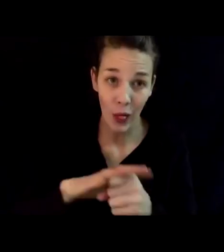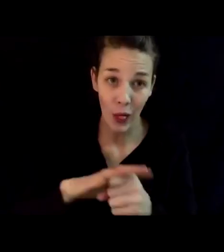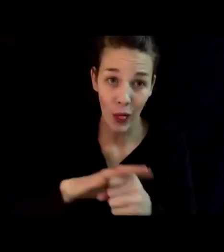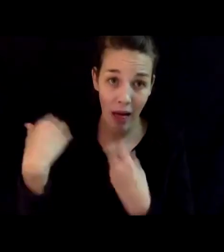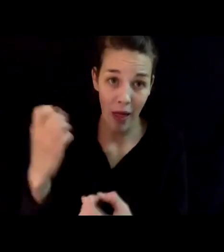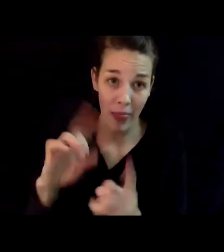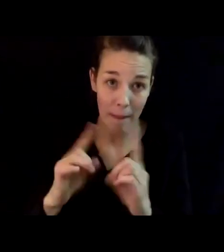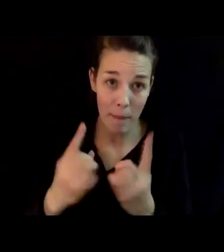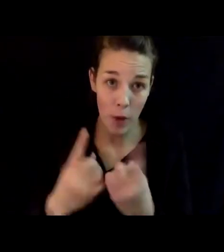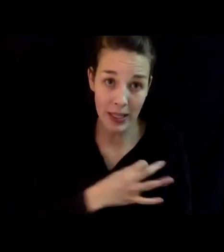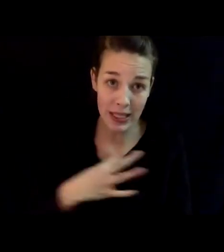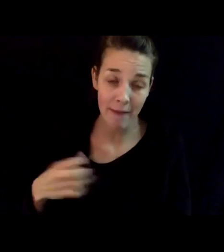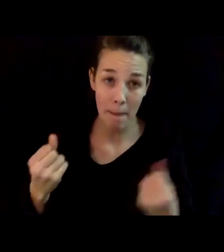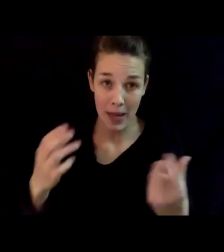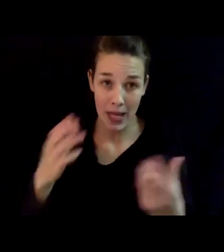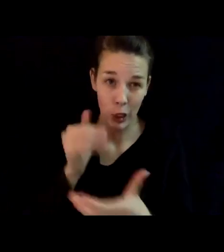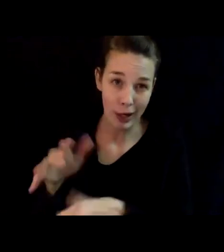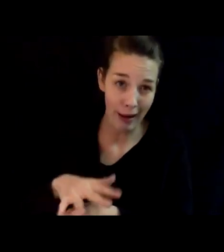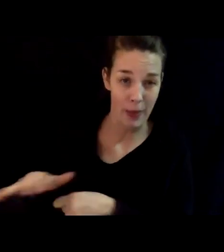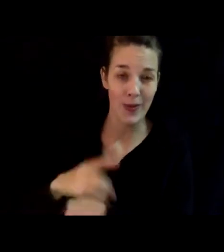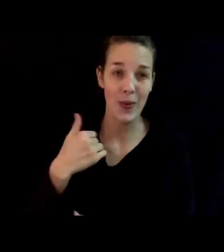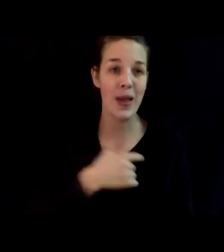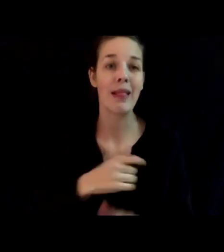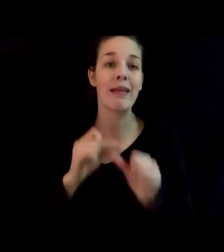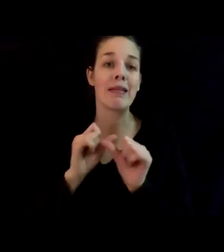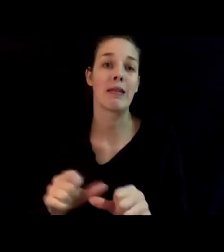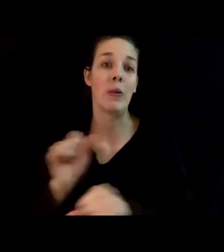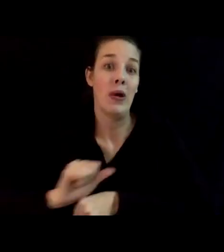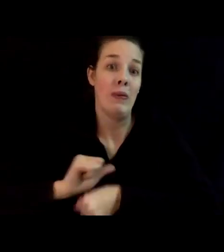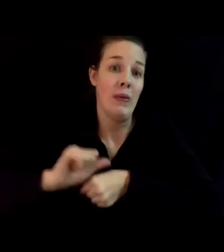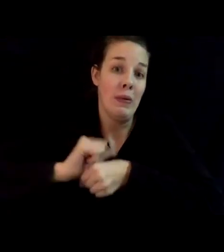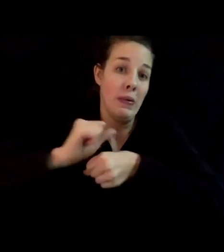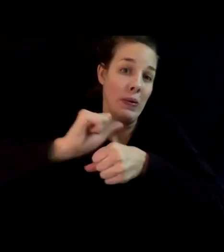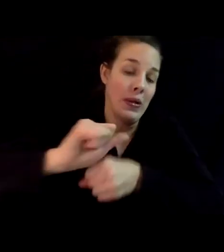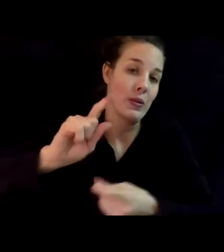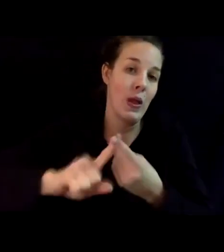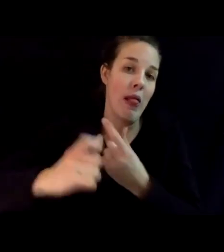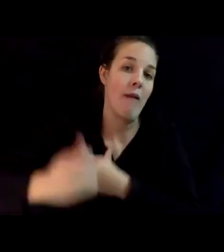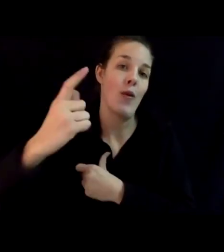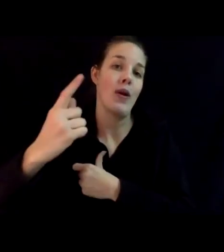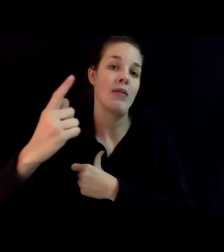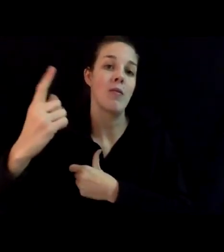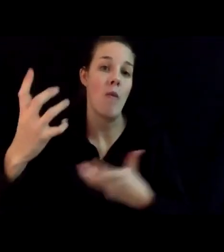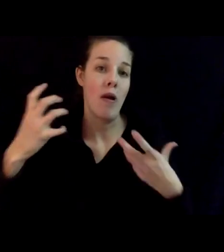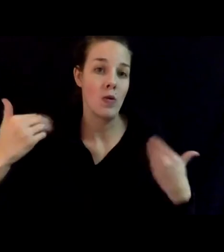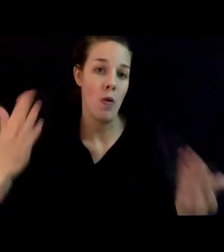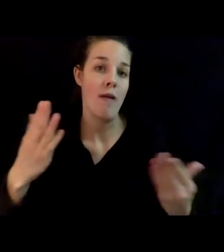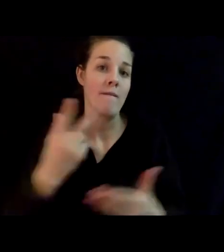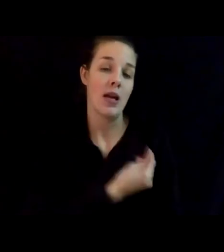many of whom are your neighbors, will continue to work feverishly until everyone who wants the vaccine has.